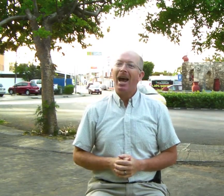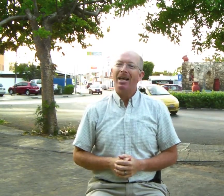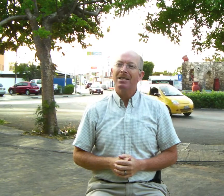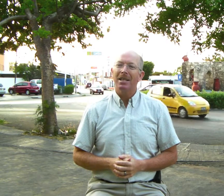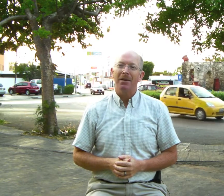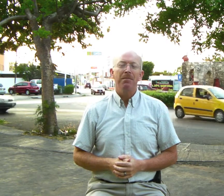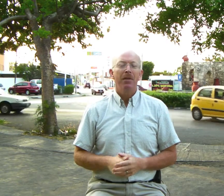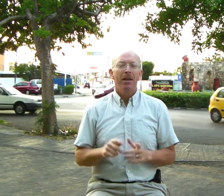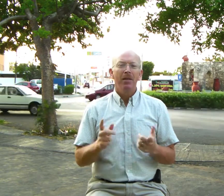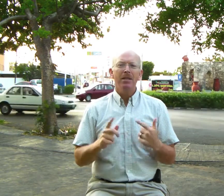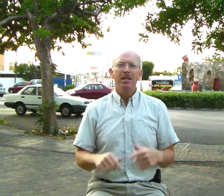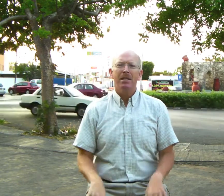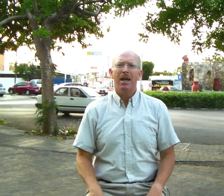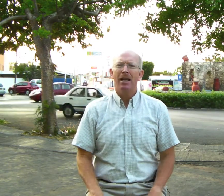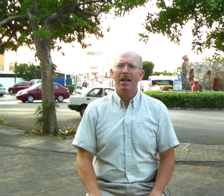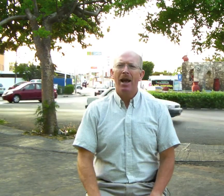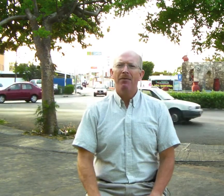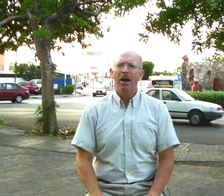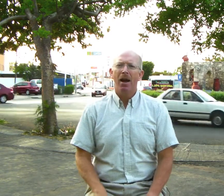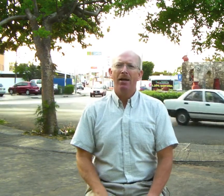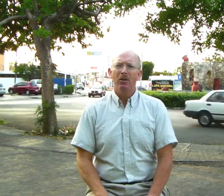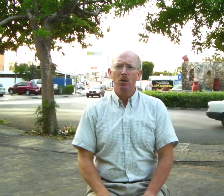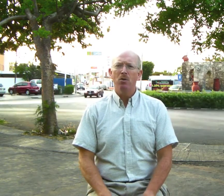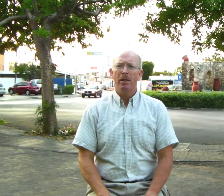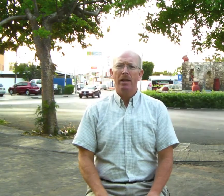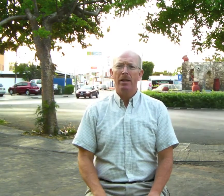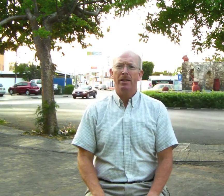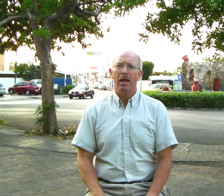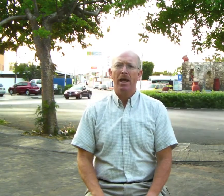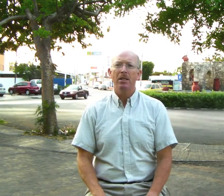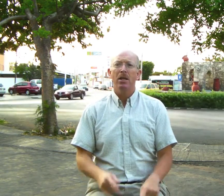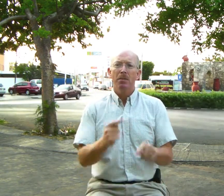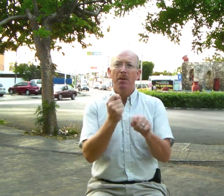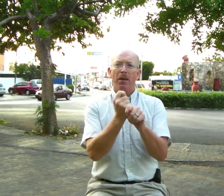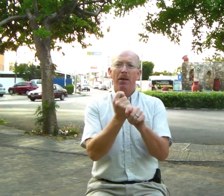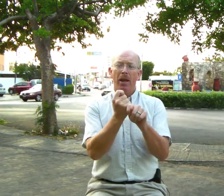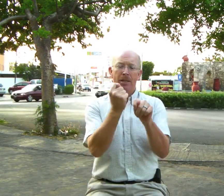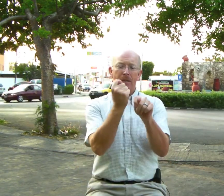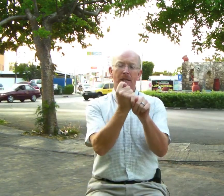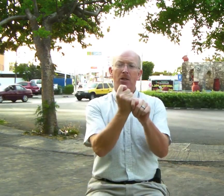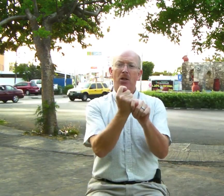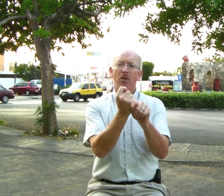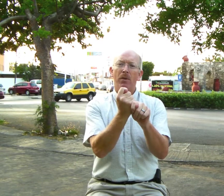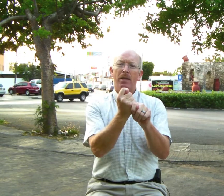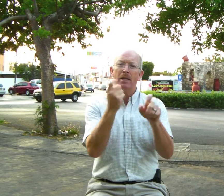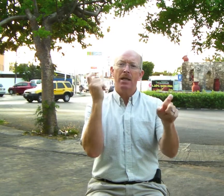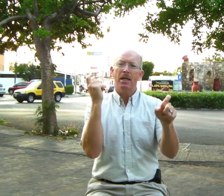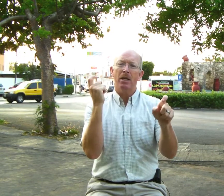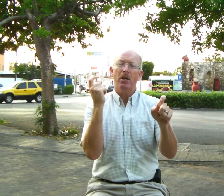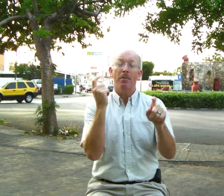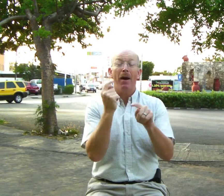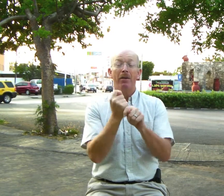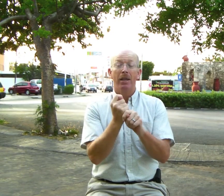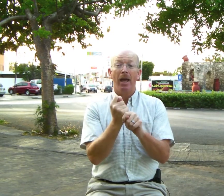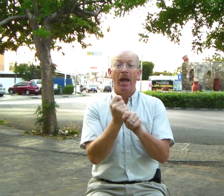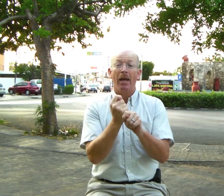Taxi. Now, this is a sign that I've not used in the States, but you start with the T, and then you come out to the X.